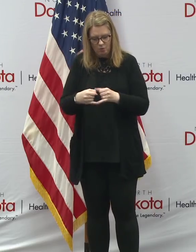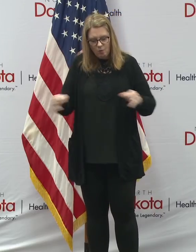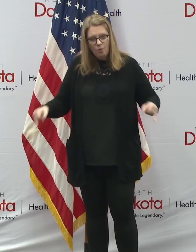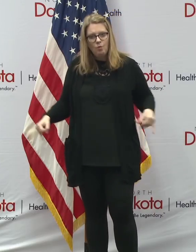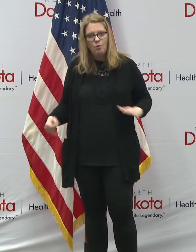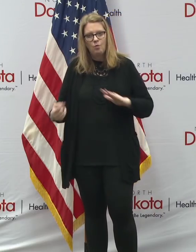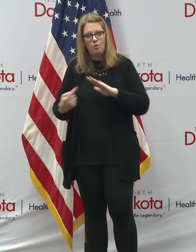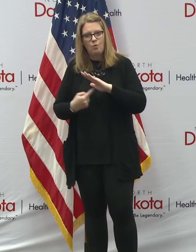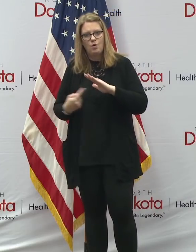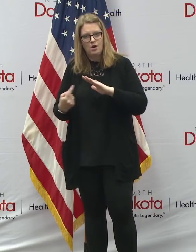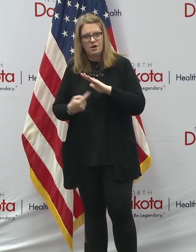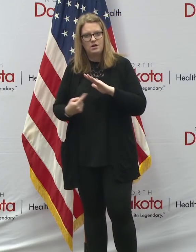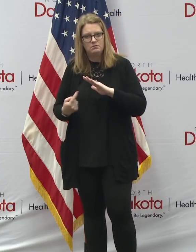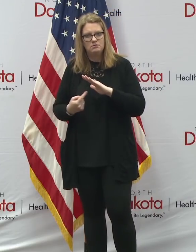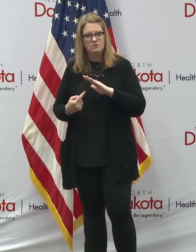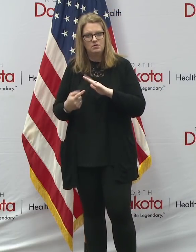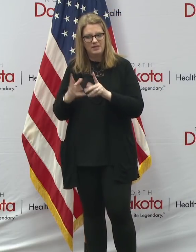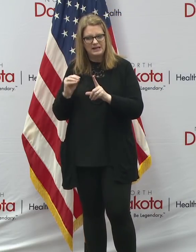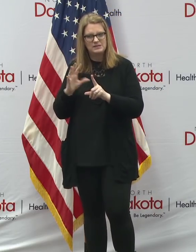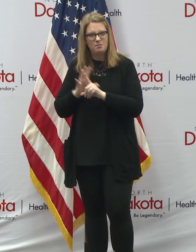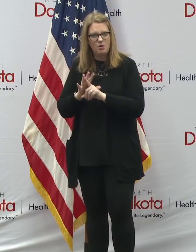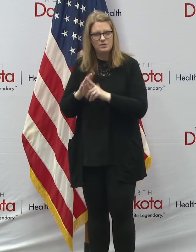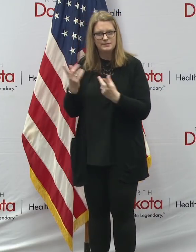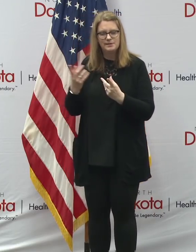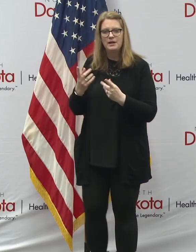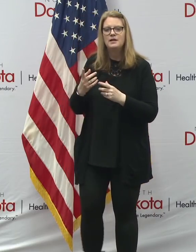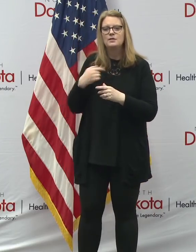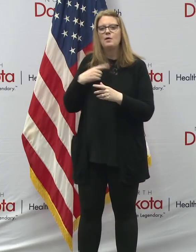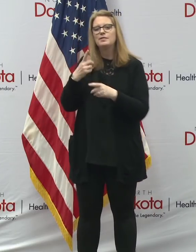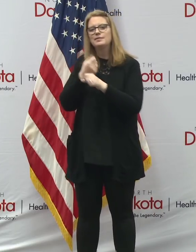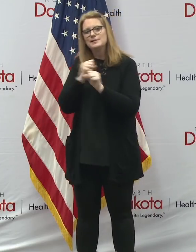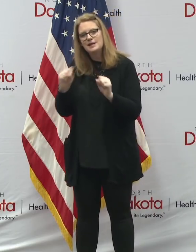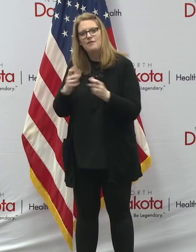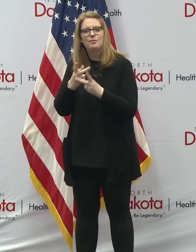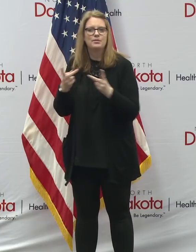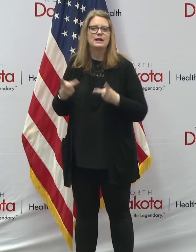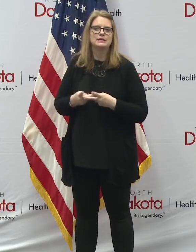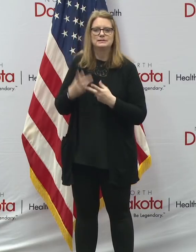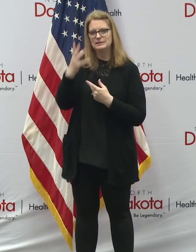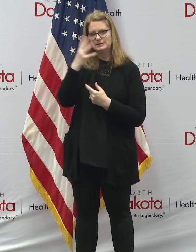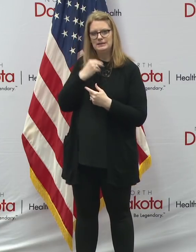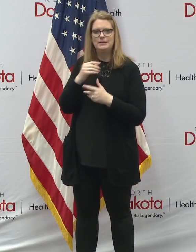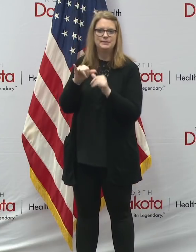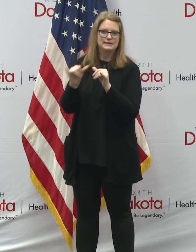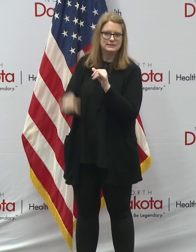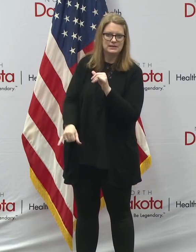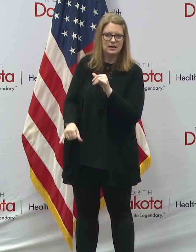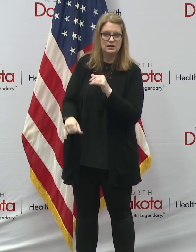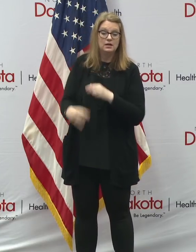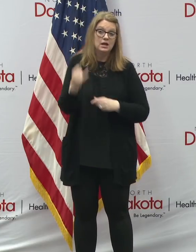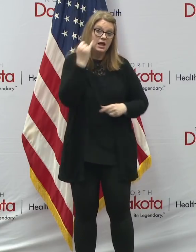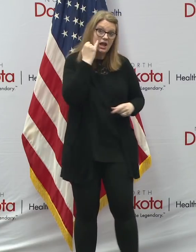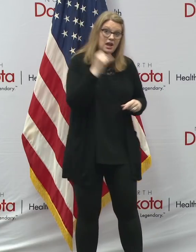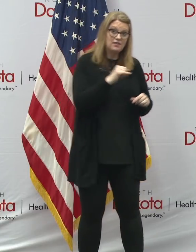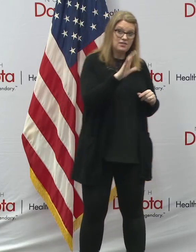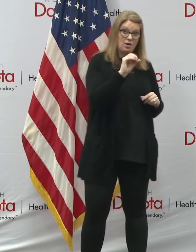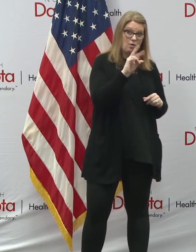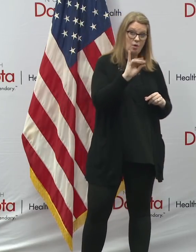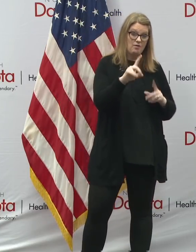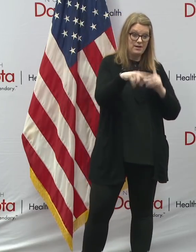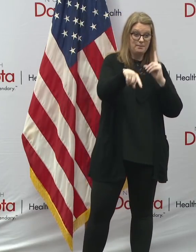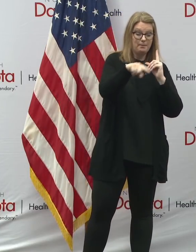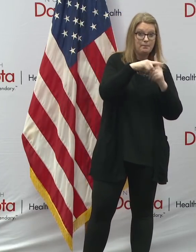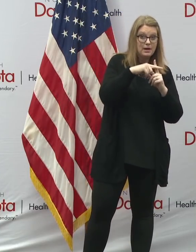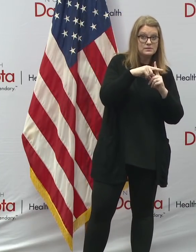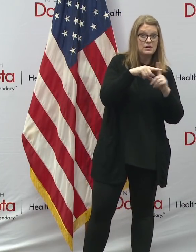place to lay their head at night. Additionally, we want to make sure that anyone who is COVID-19 positive and experiencing